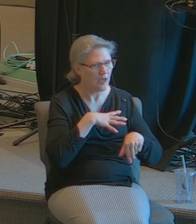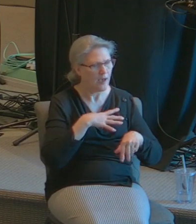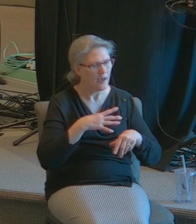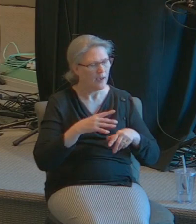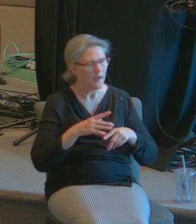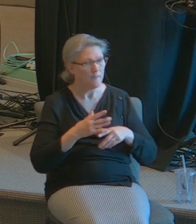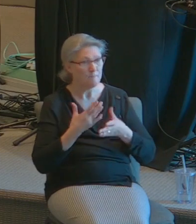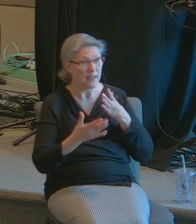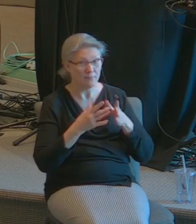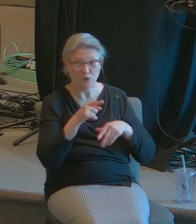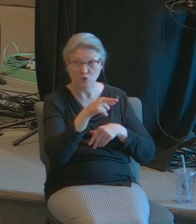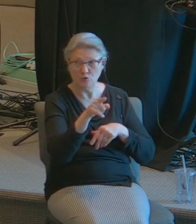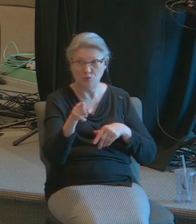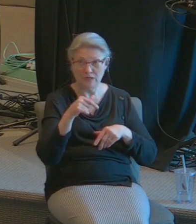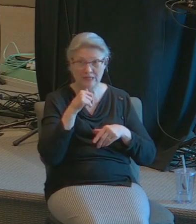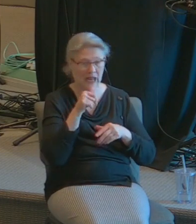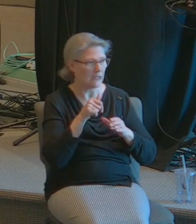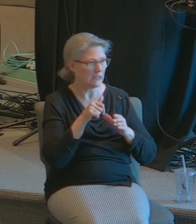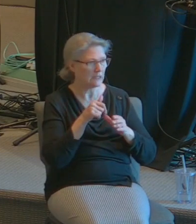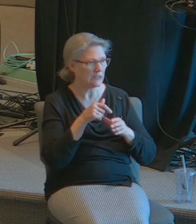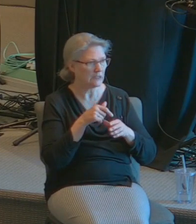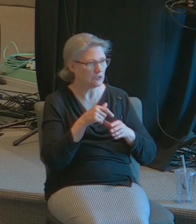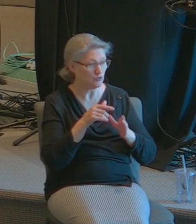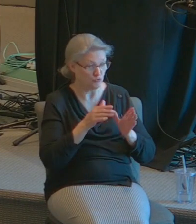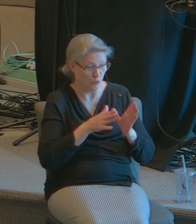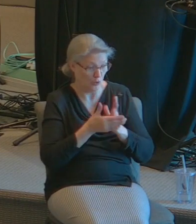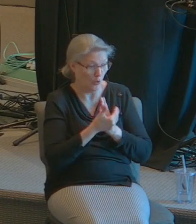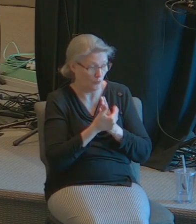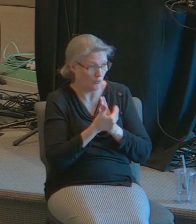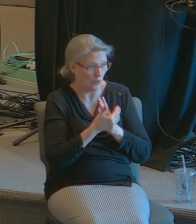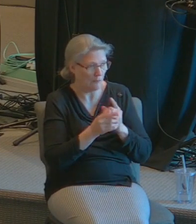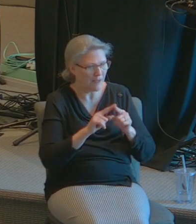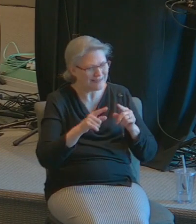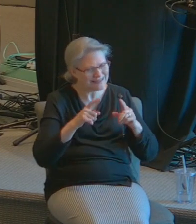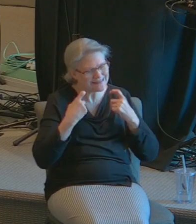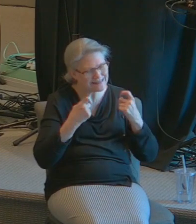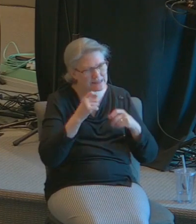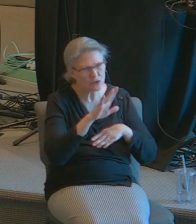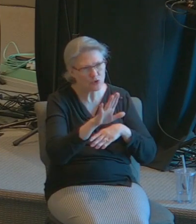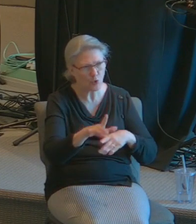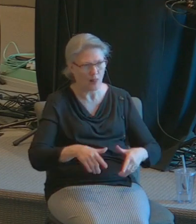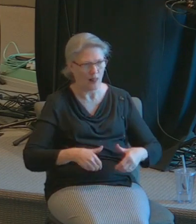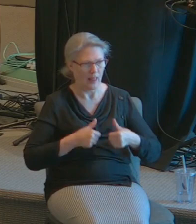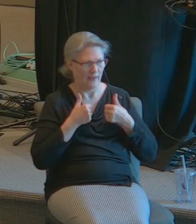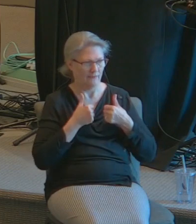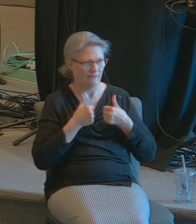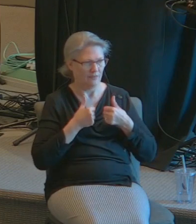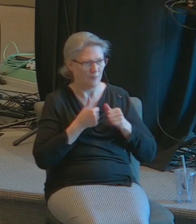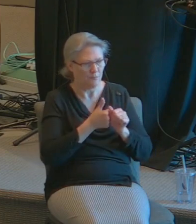in your life that kept you from the glory of God so we don't condemn